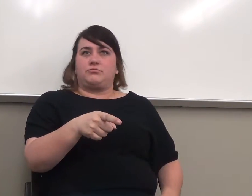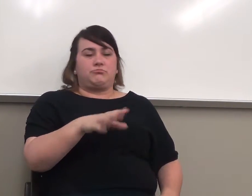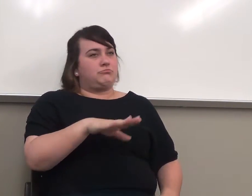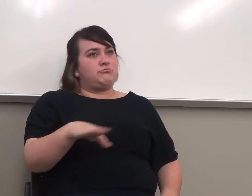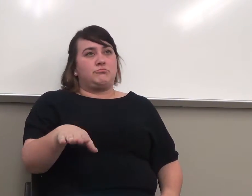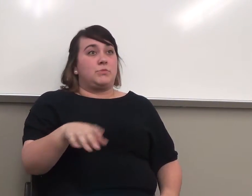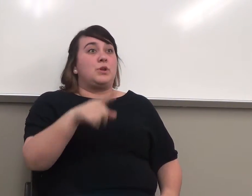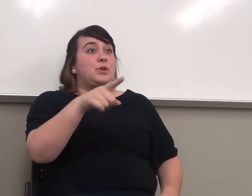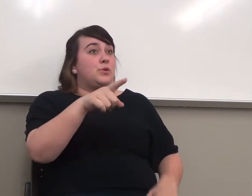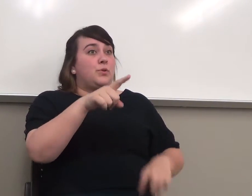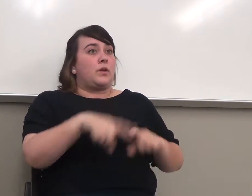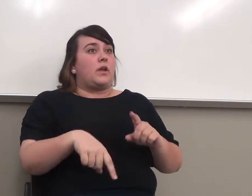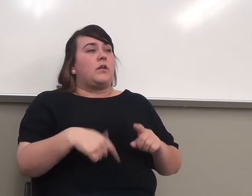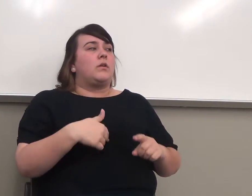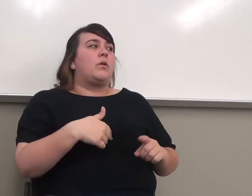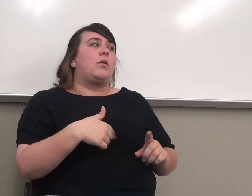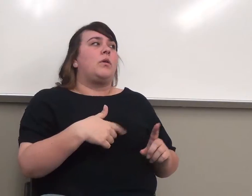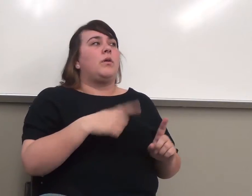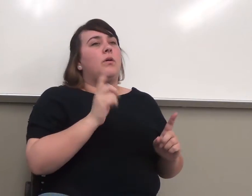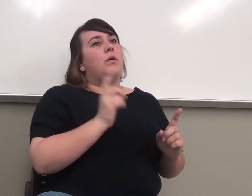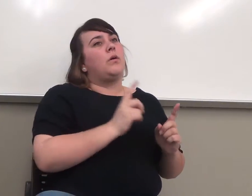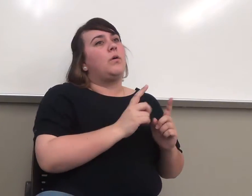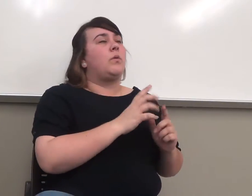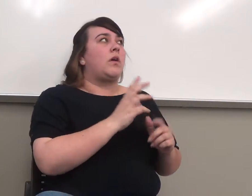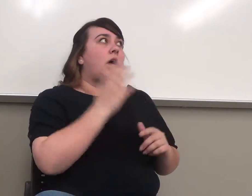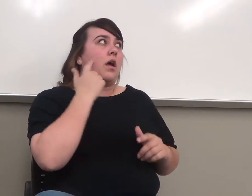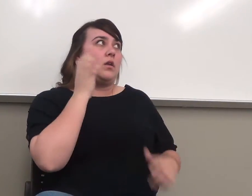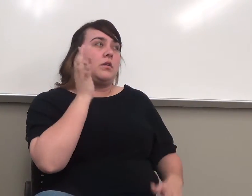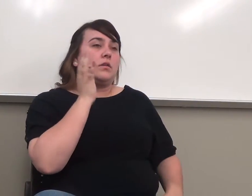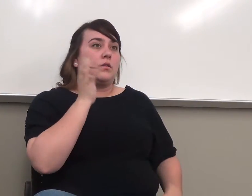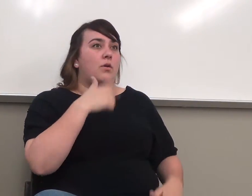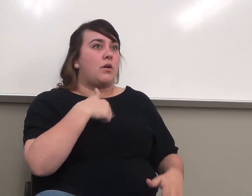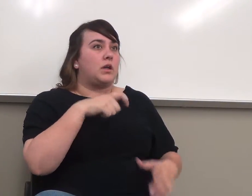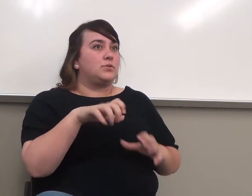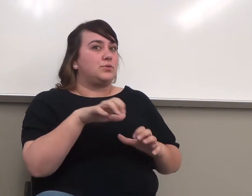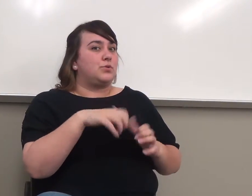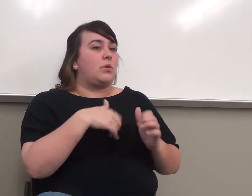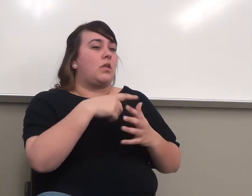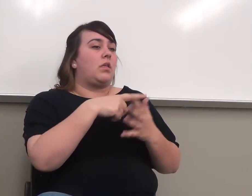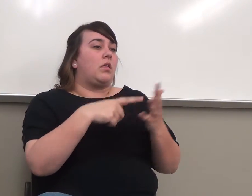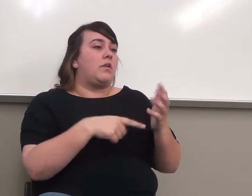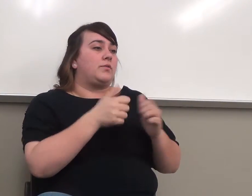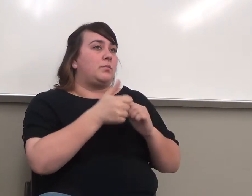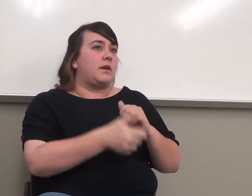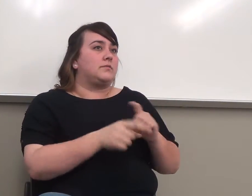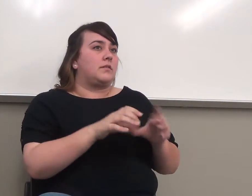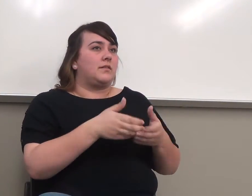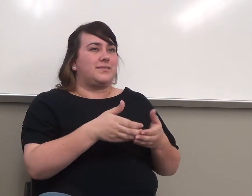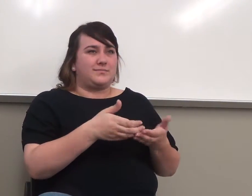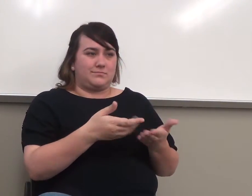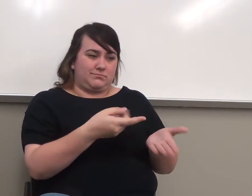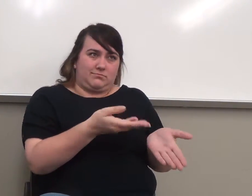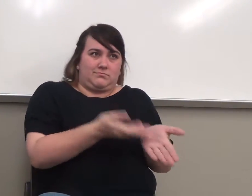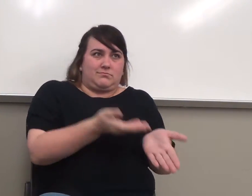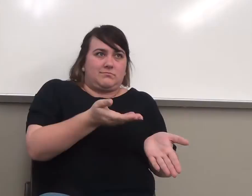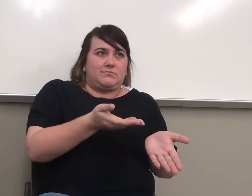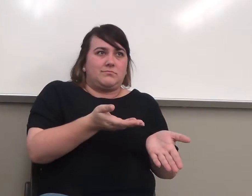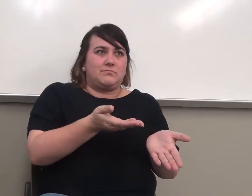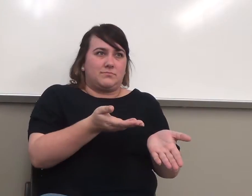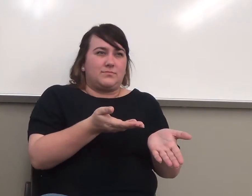can't come to me and say, well, I didn't know I had to do this in order to pass. Okay, because it's all going to be in here. Okay,